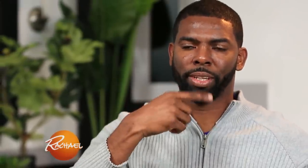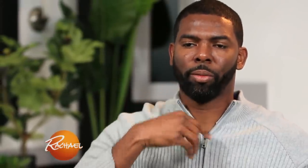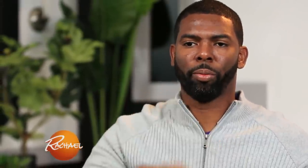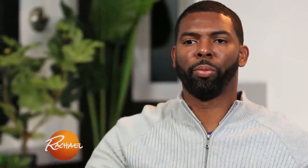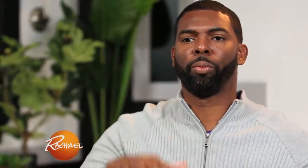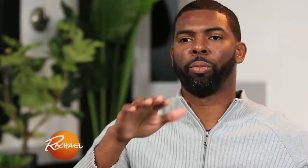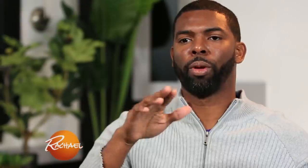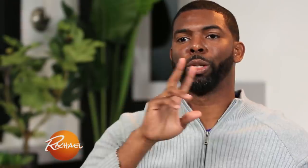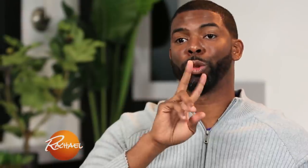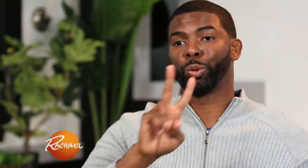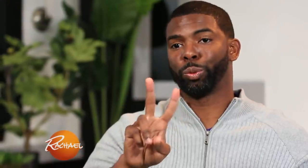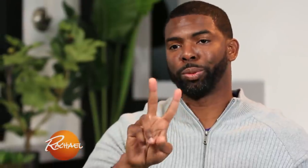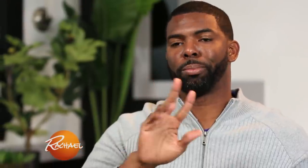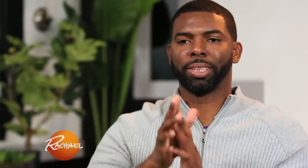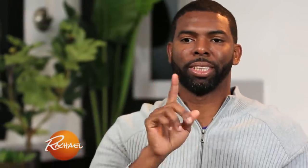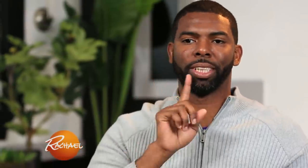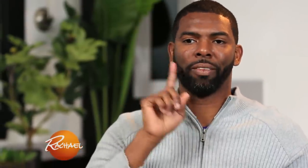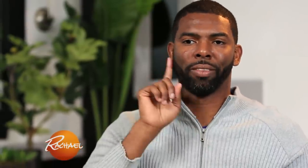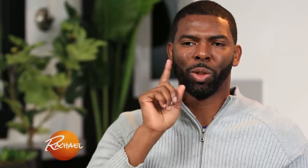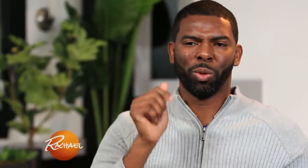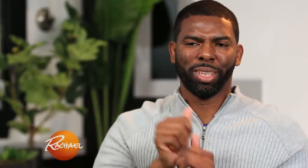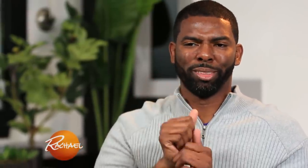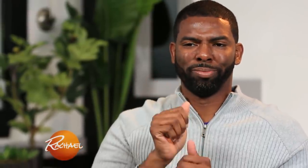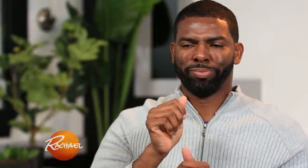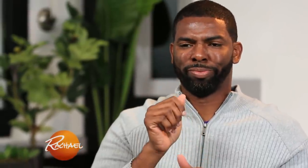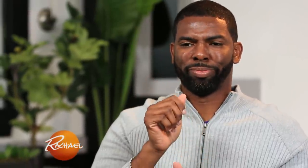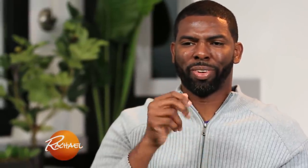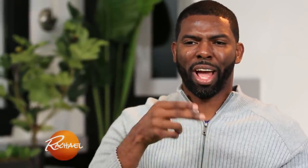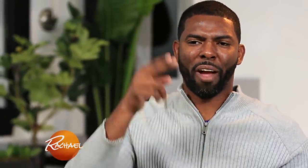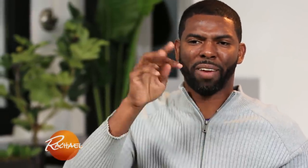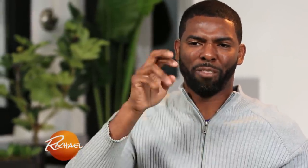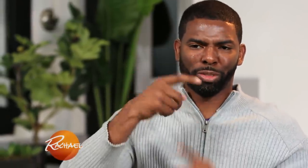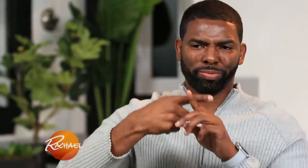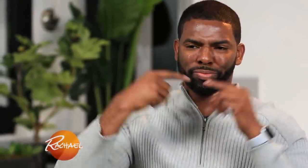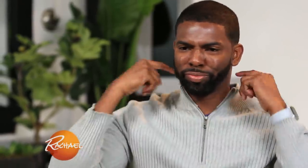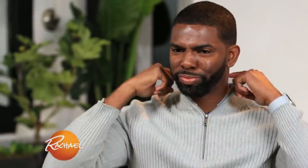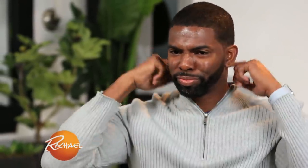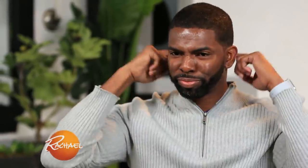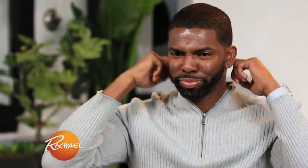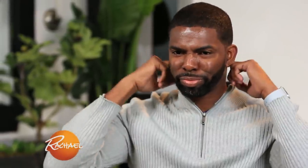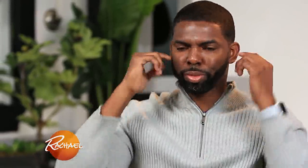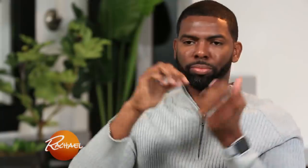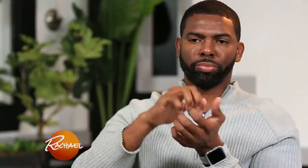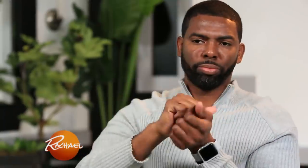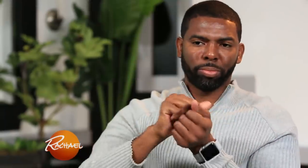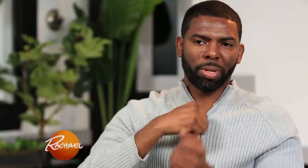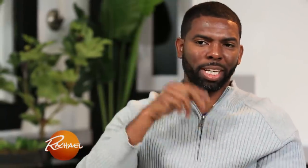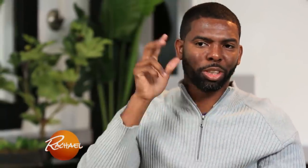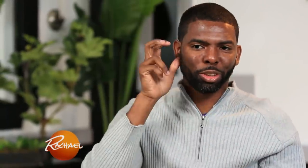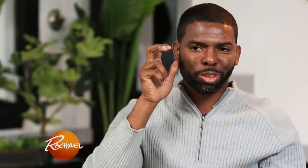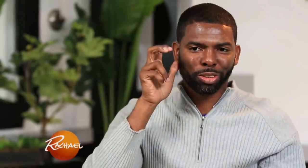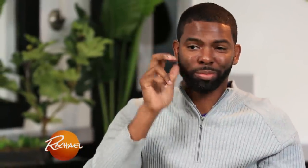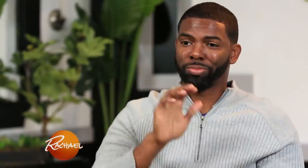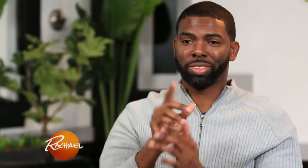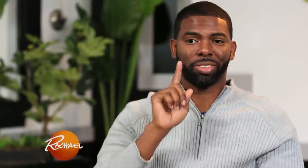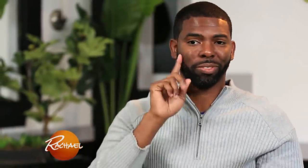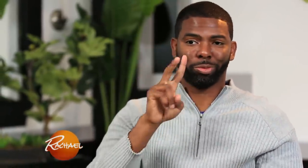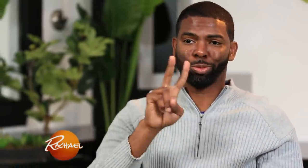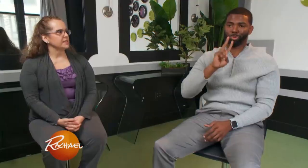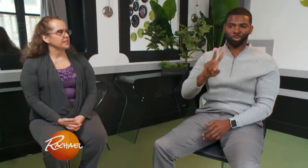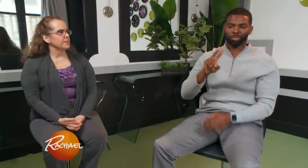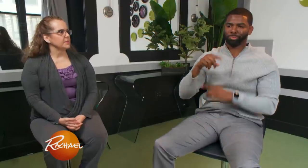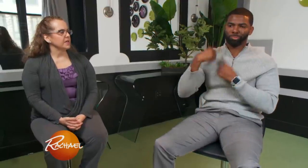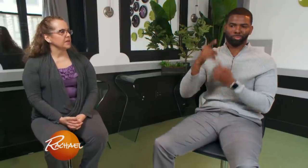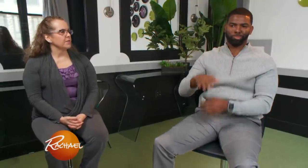I was born hearing. At age two I became deaf. I had a high fever and it affected